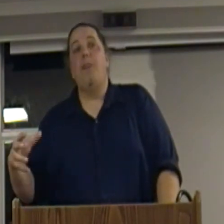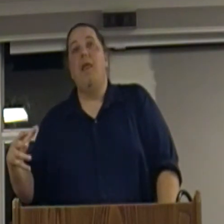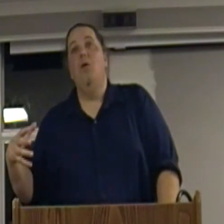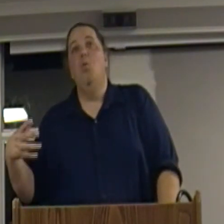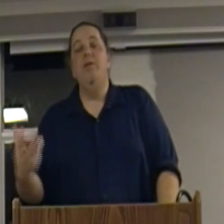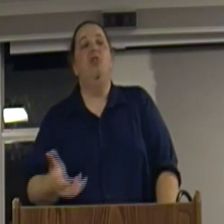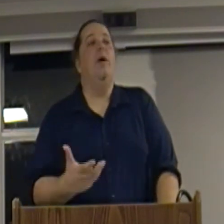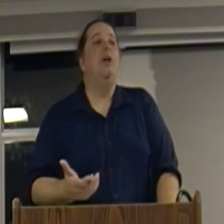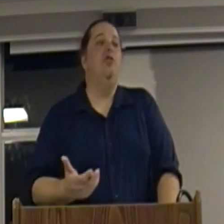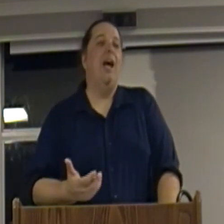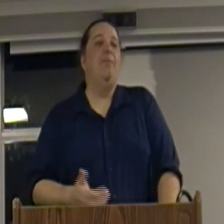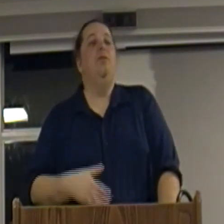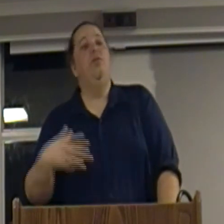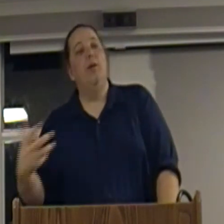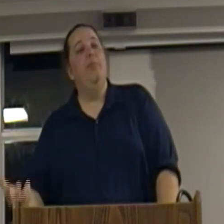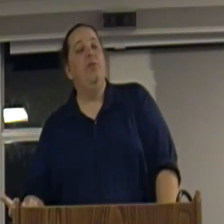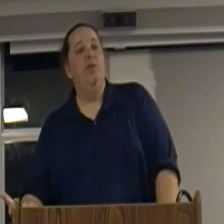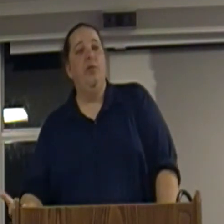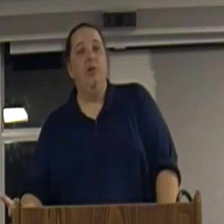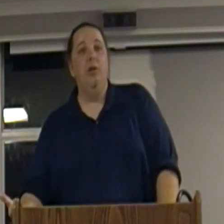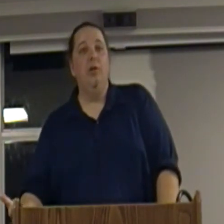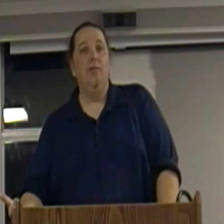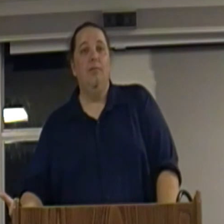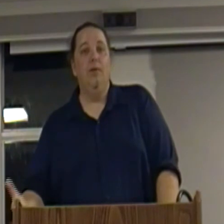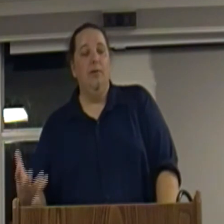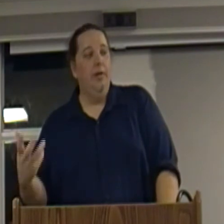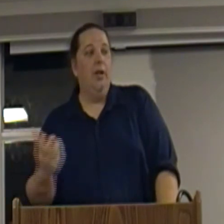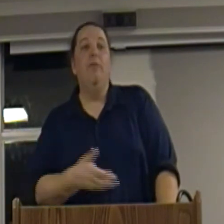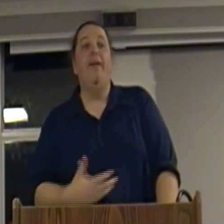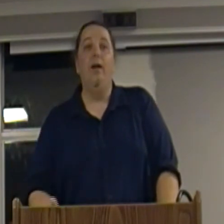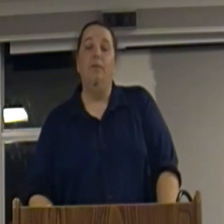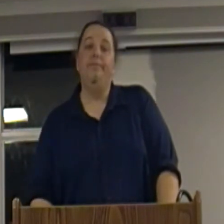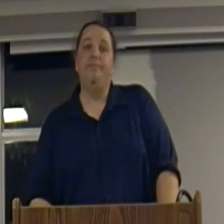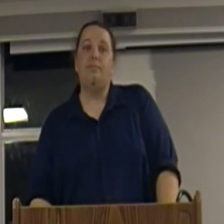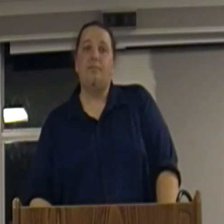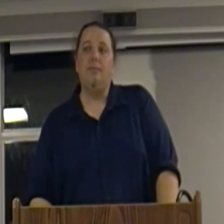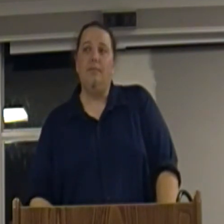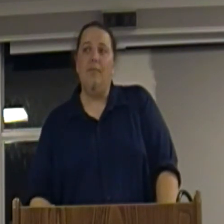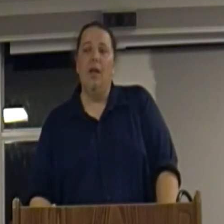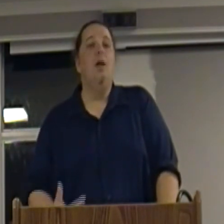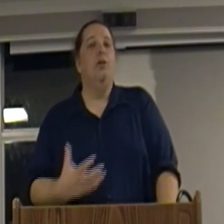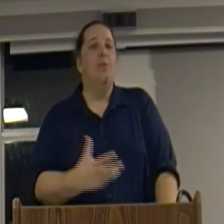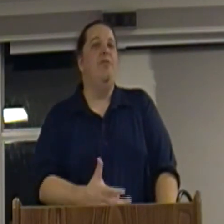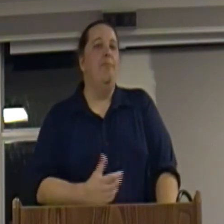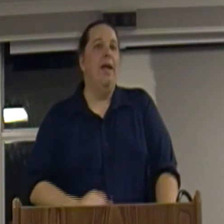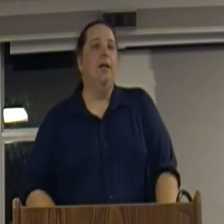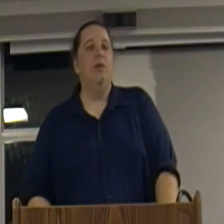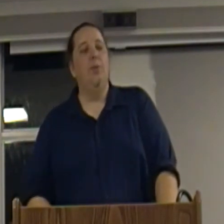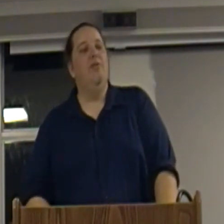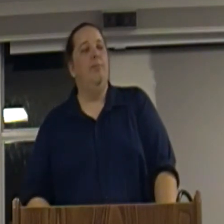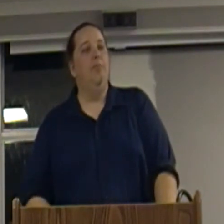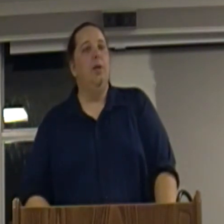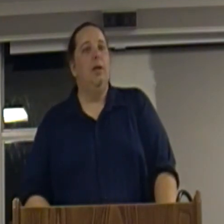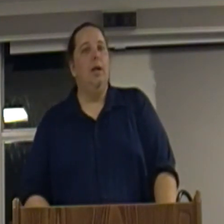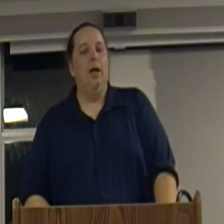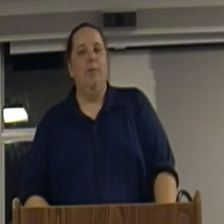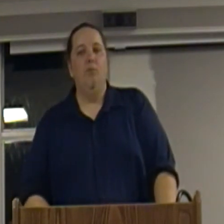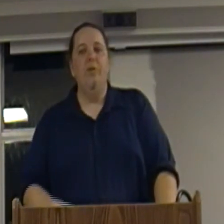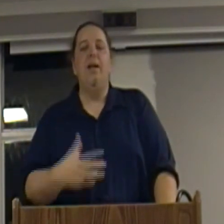so when these crashes happen some businesses you know fail some of them make it some of them when